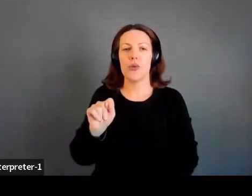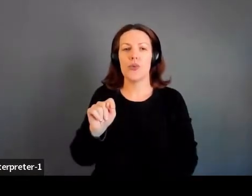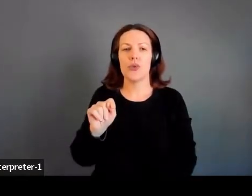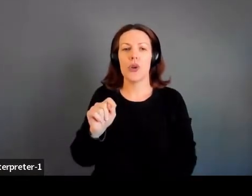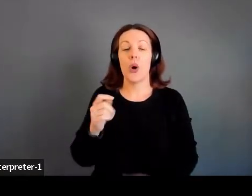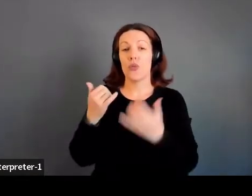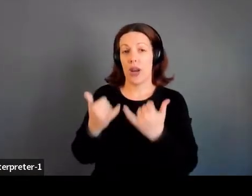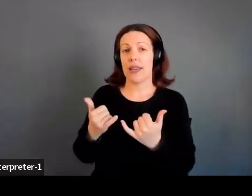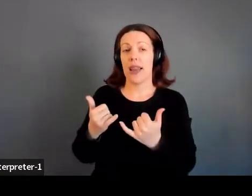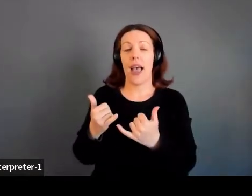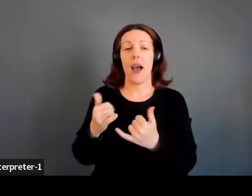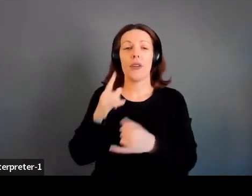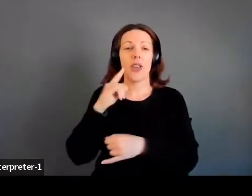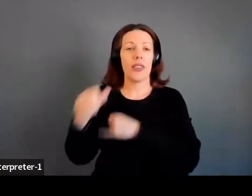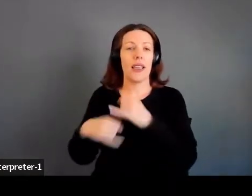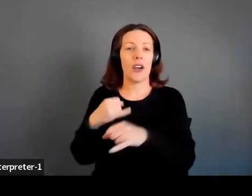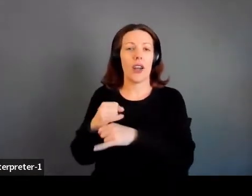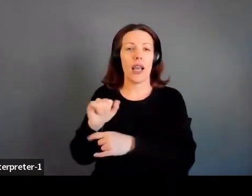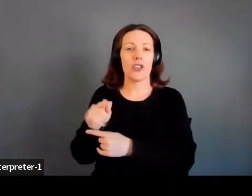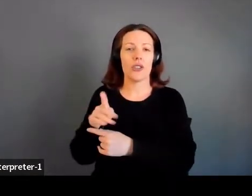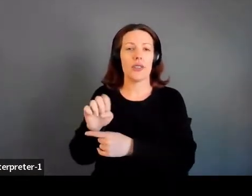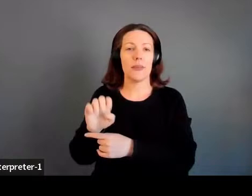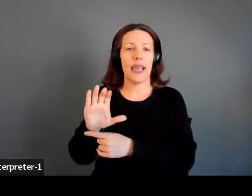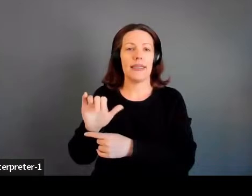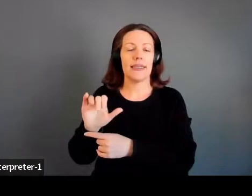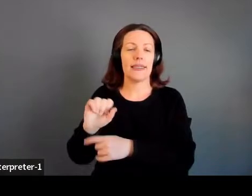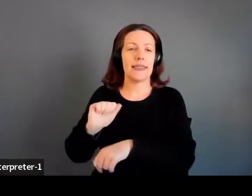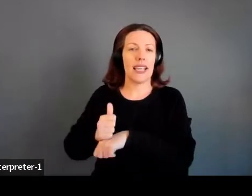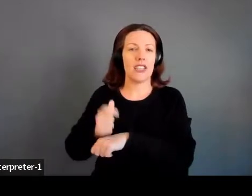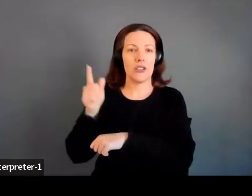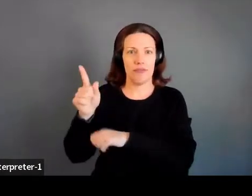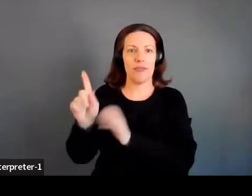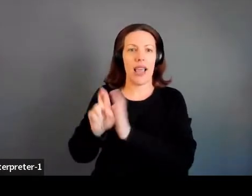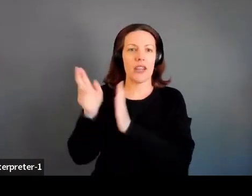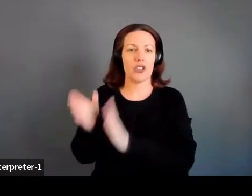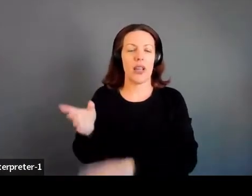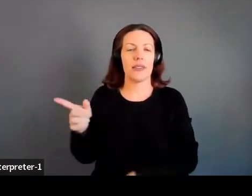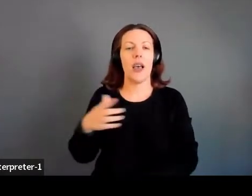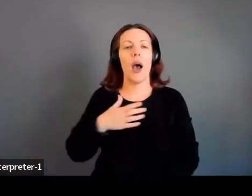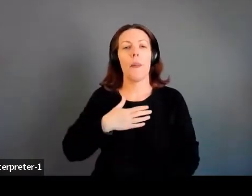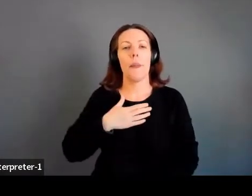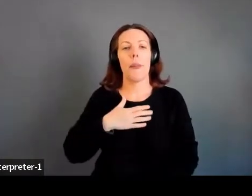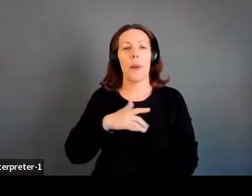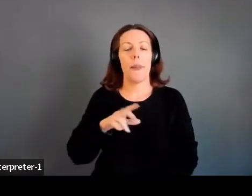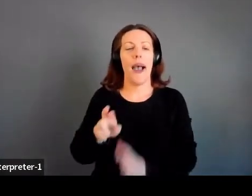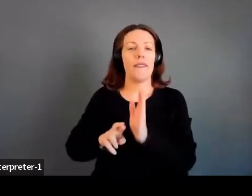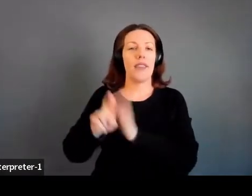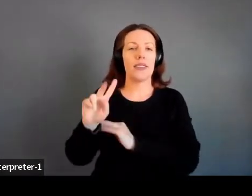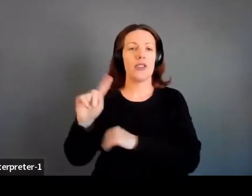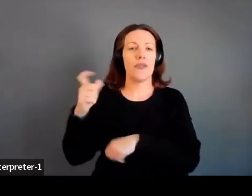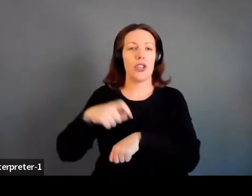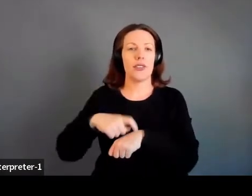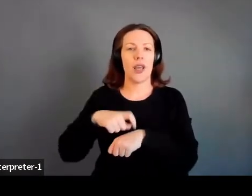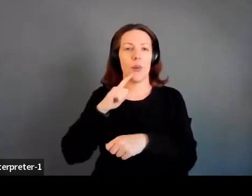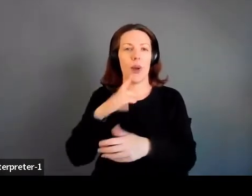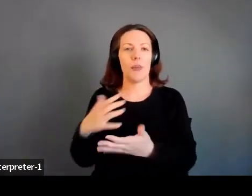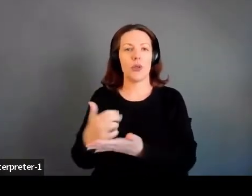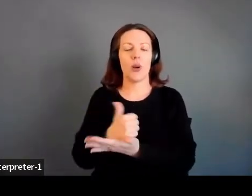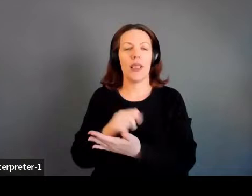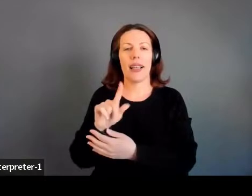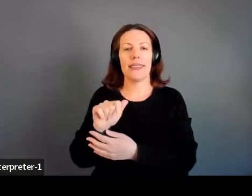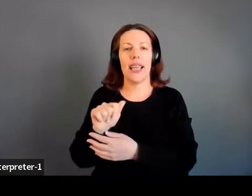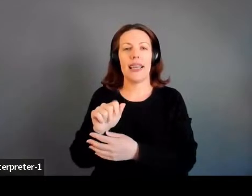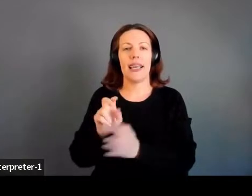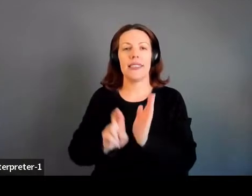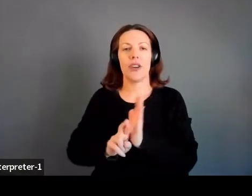worn on the international space station by astronauts there, but my flight was the first time we were also able to collect data during the launch re-entry